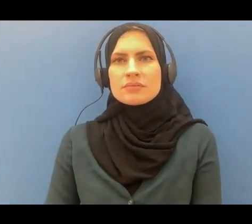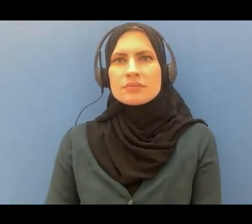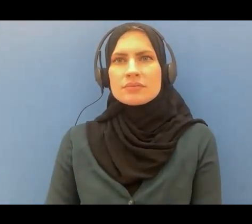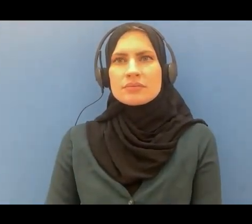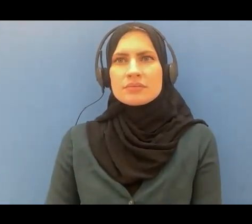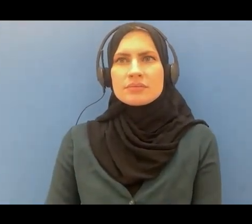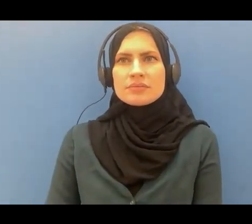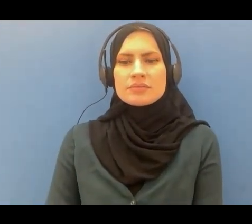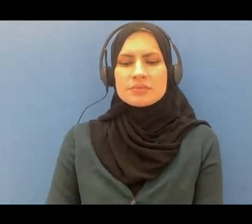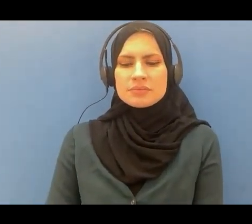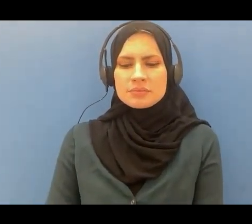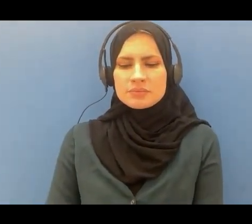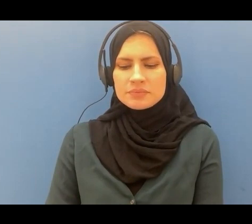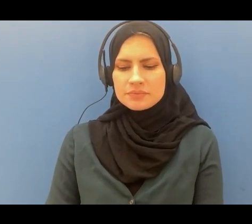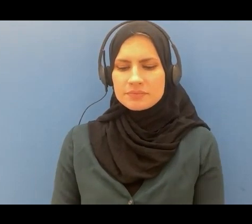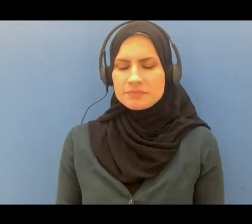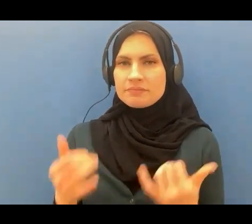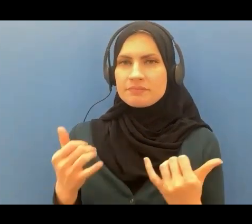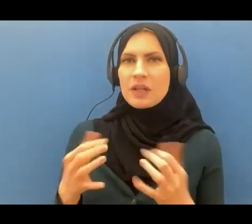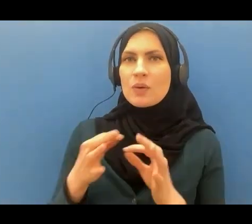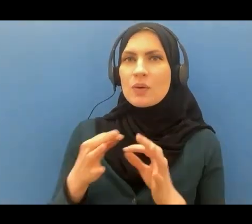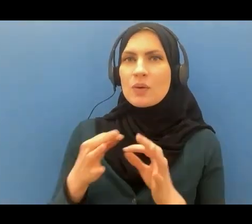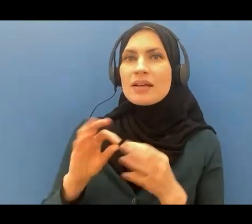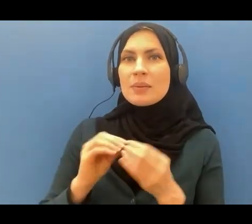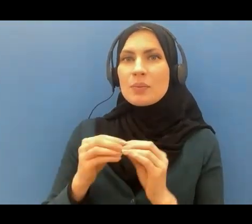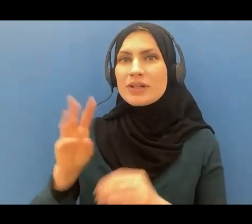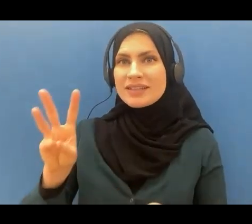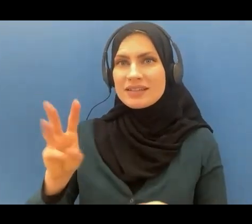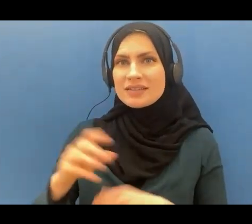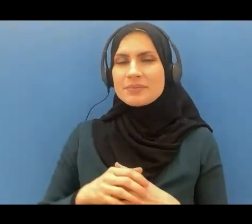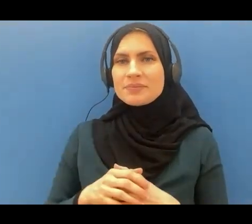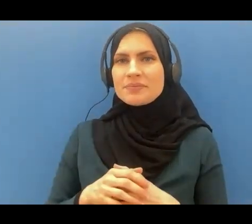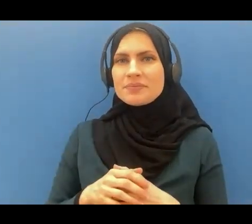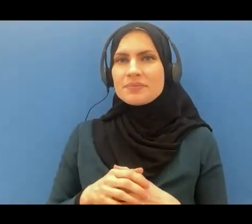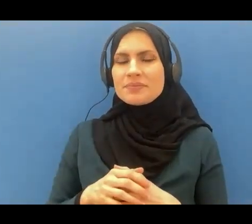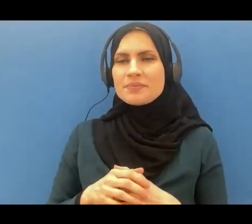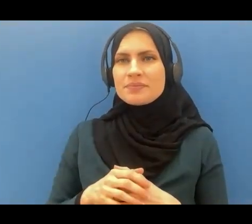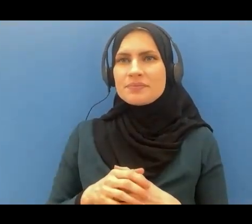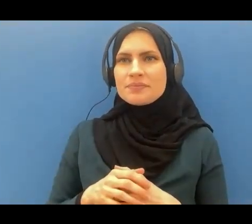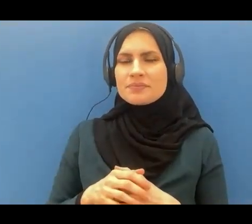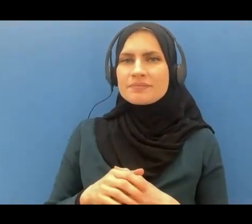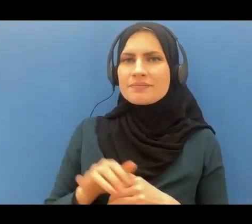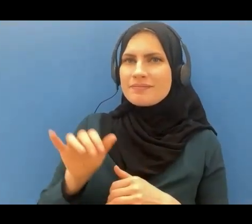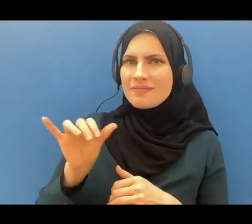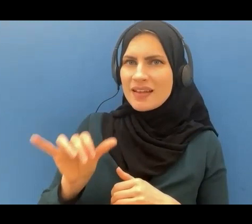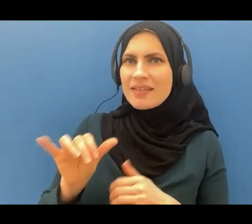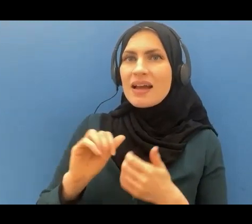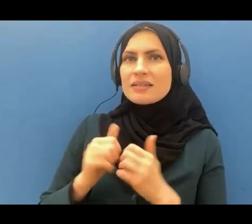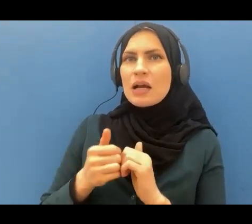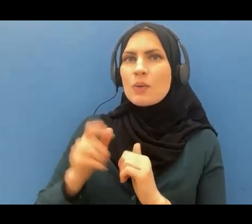ayah number six and this is how the word of Allah has come to